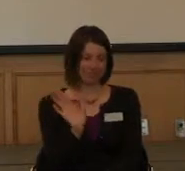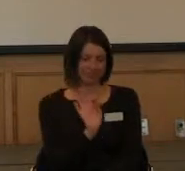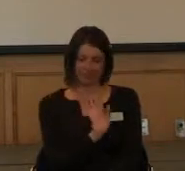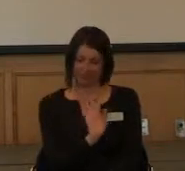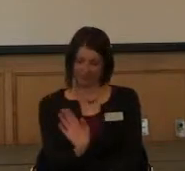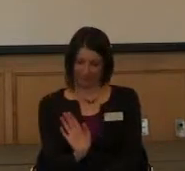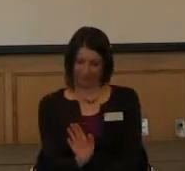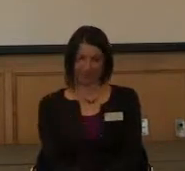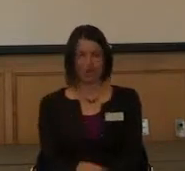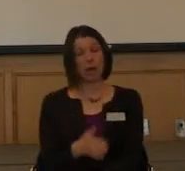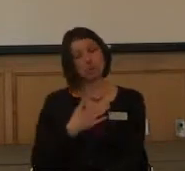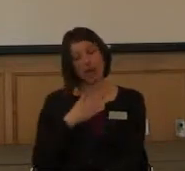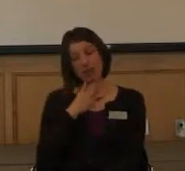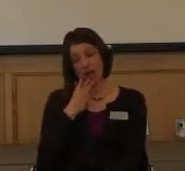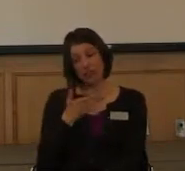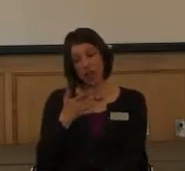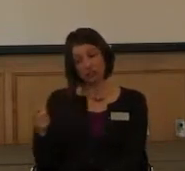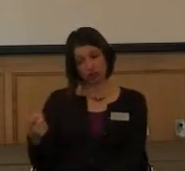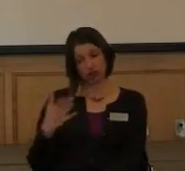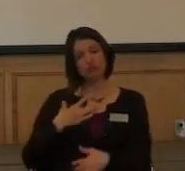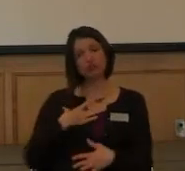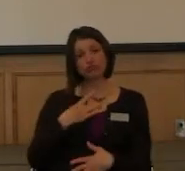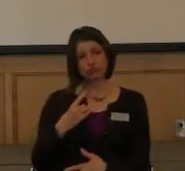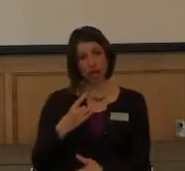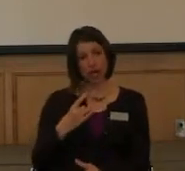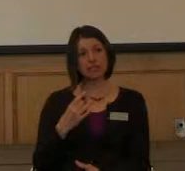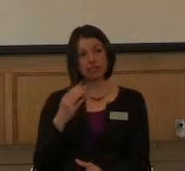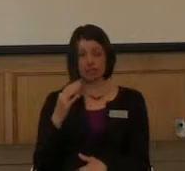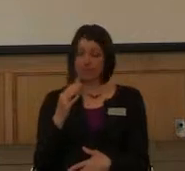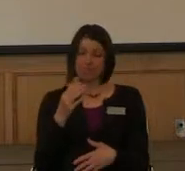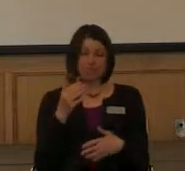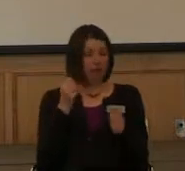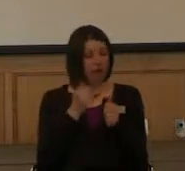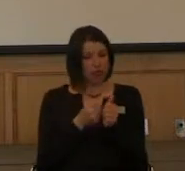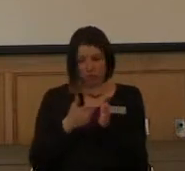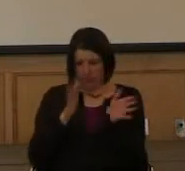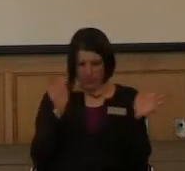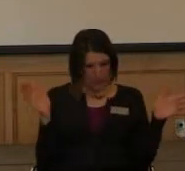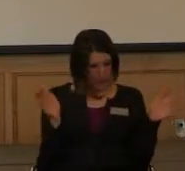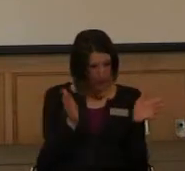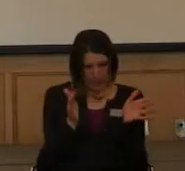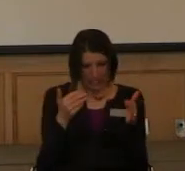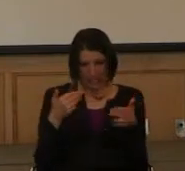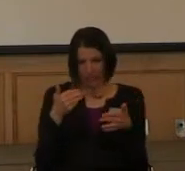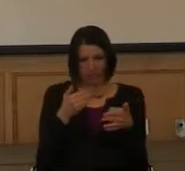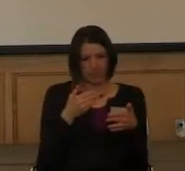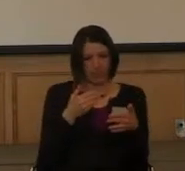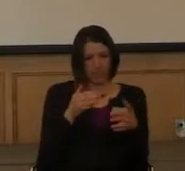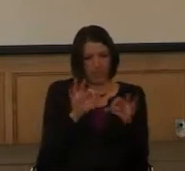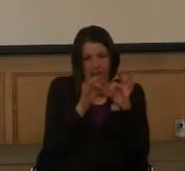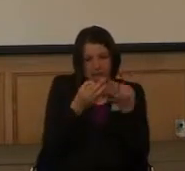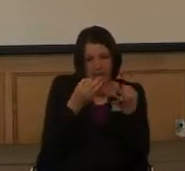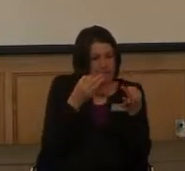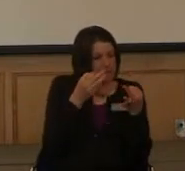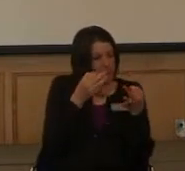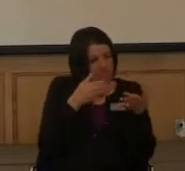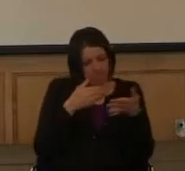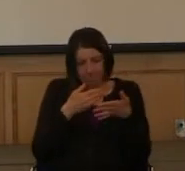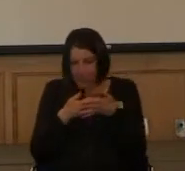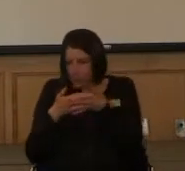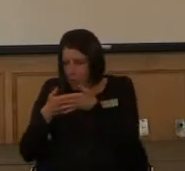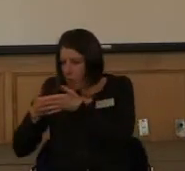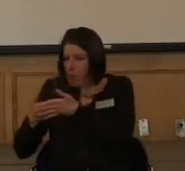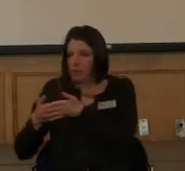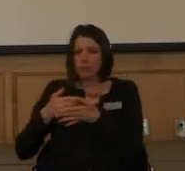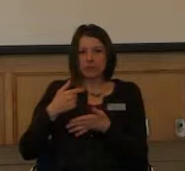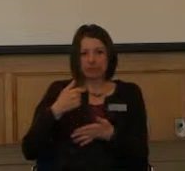Well, she's one of those people. She likes to have all of her little chicks under her wings. know, she likes having her family close. And I was only